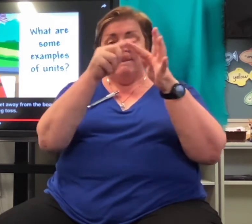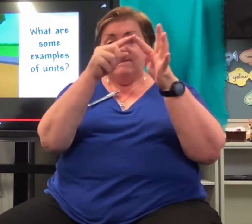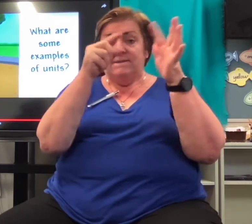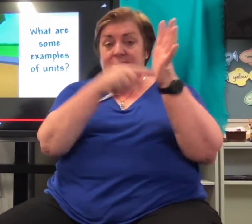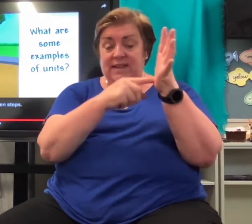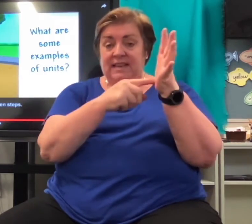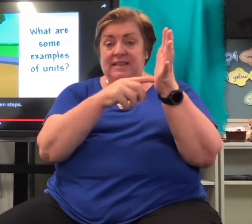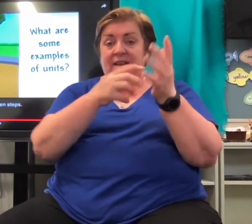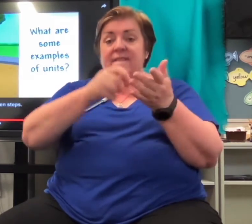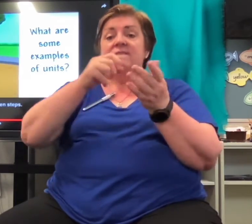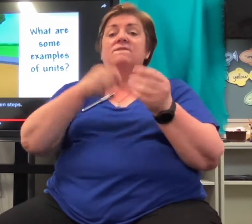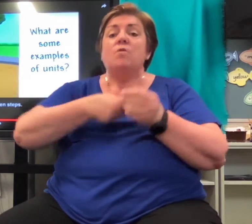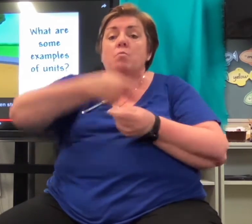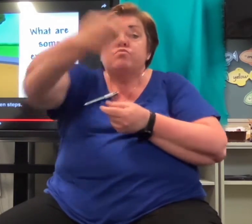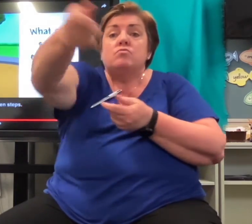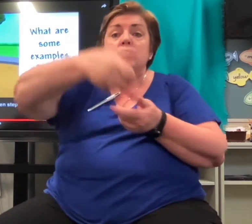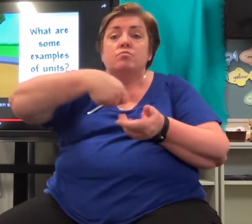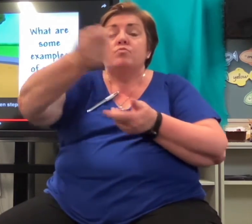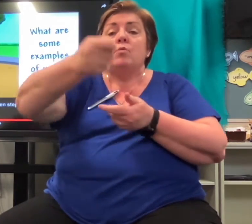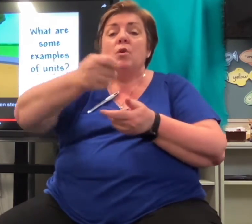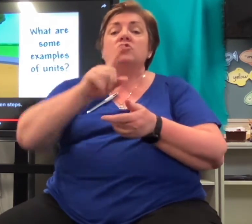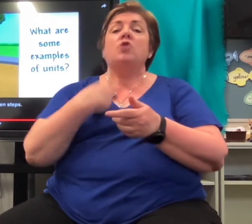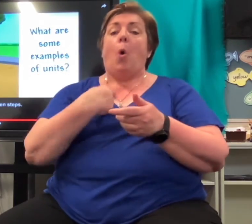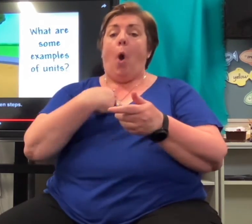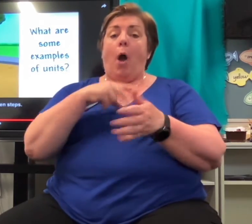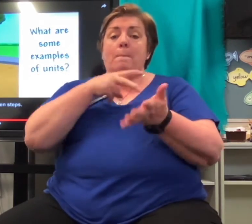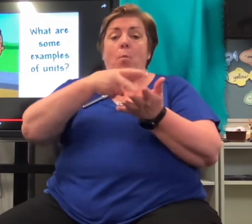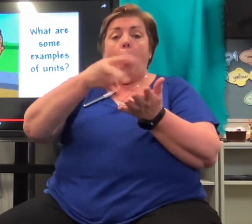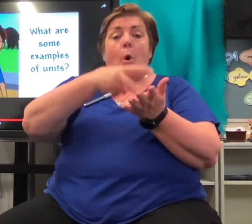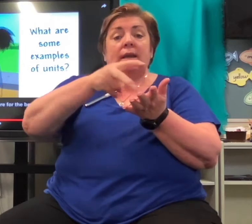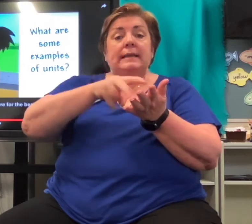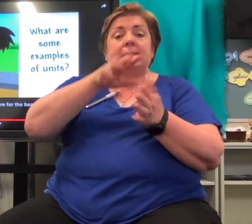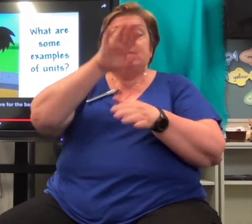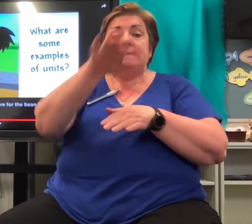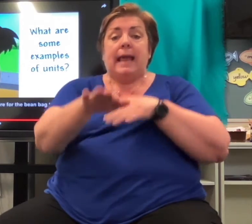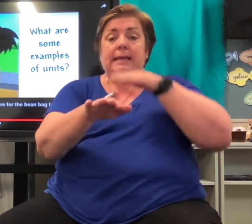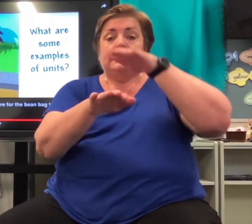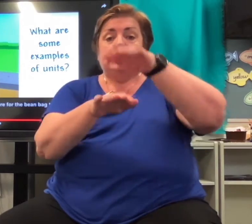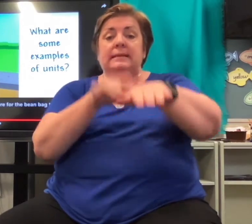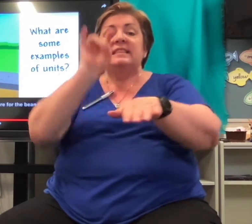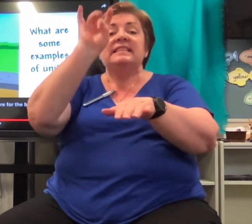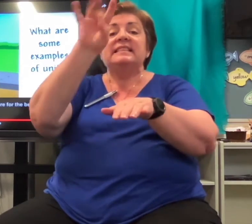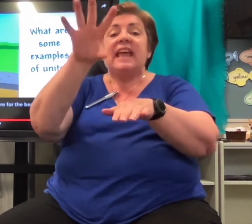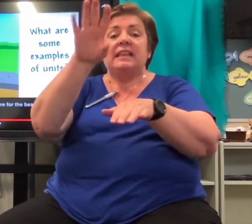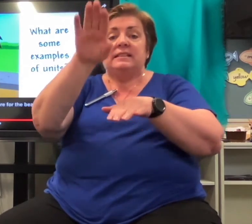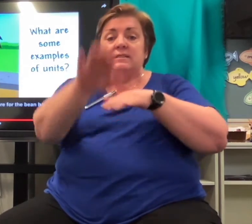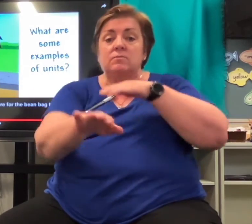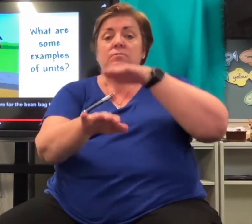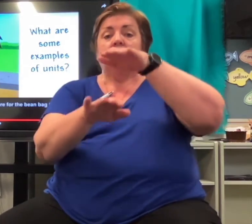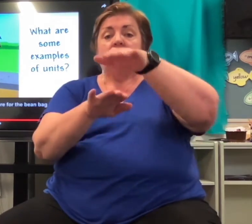So I'm walking 10 steps. It looks like we need to stand here for the beanbag toss.